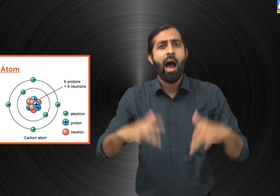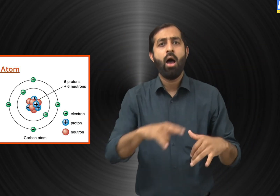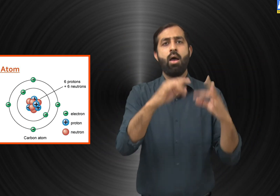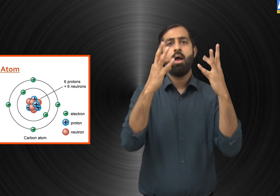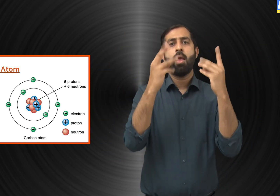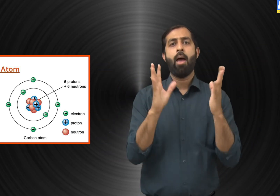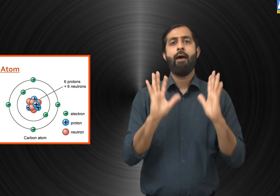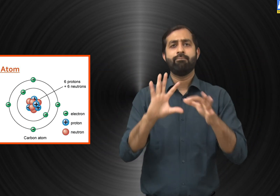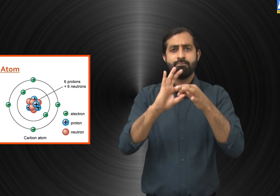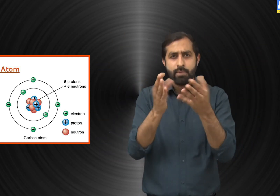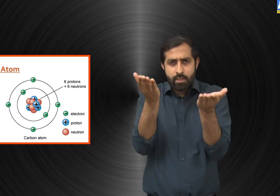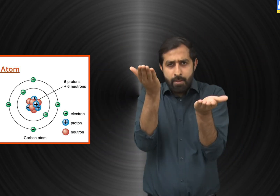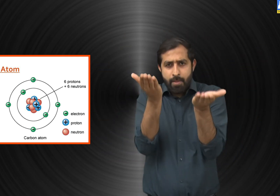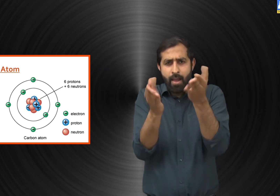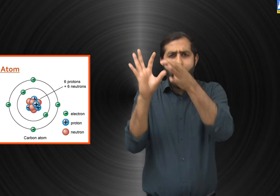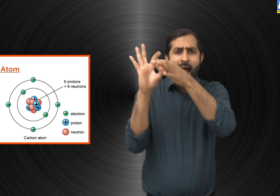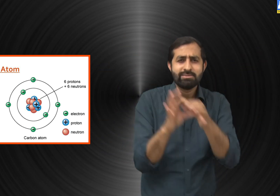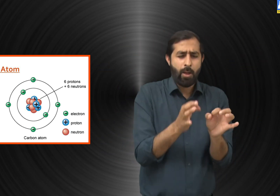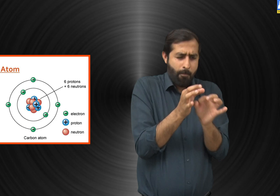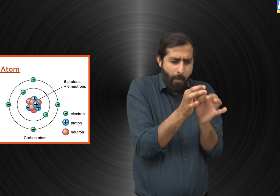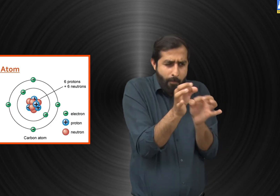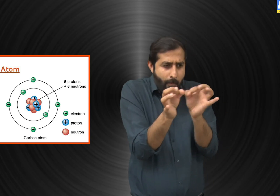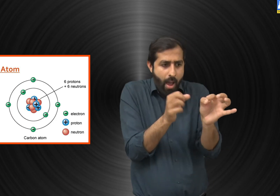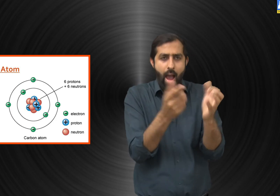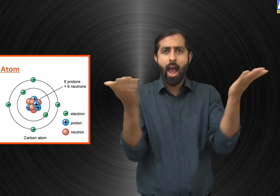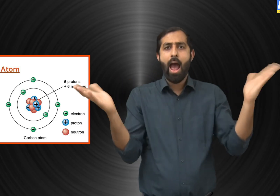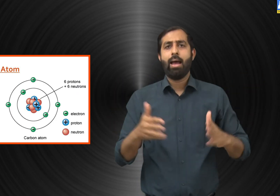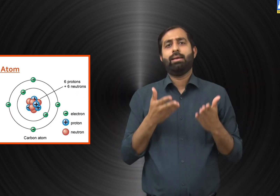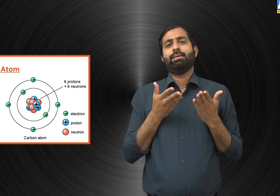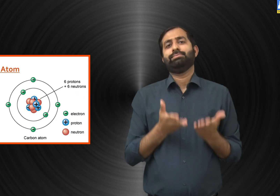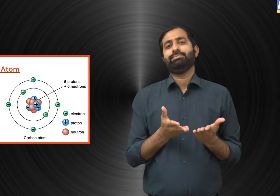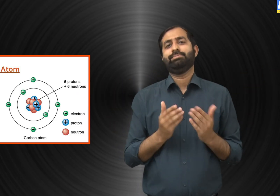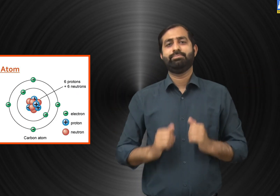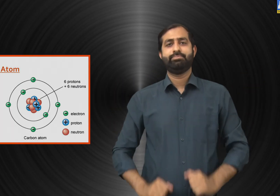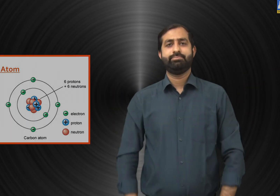a nice tea. So a balanced proportion of the chemical elements is important in a chemical reaction.